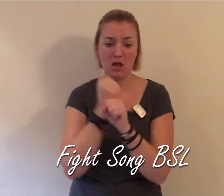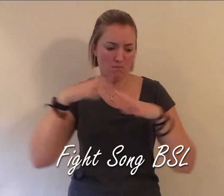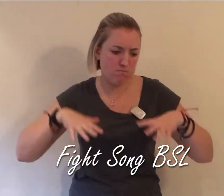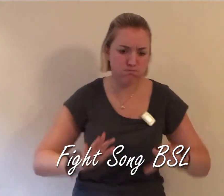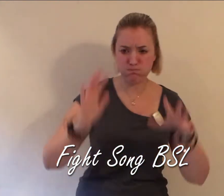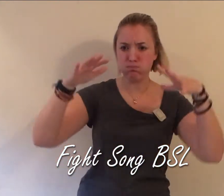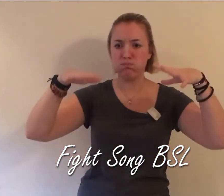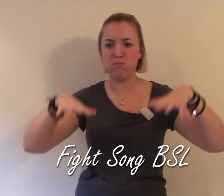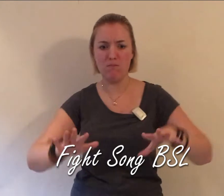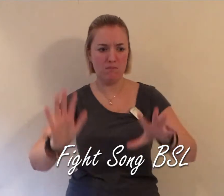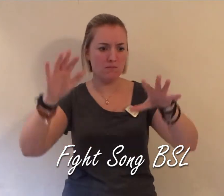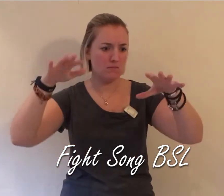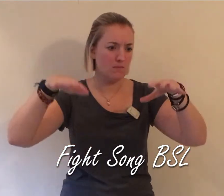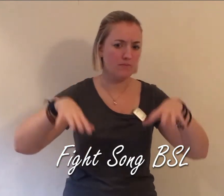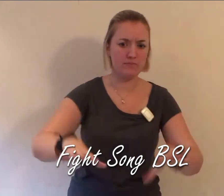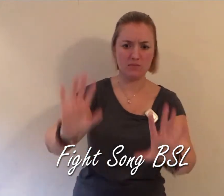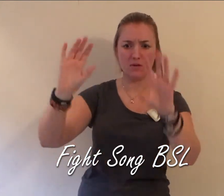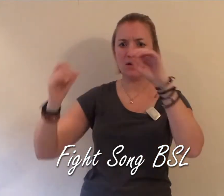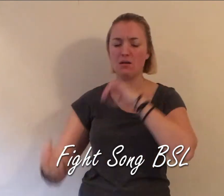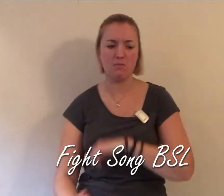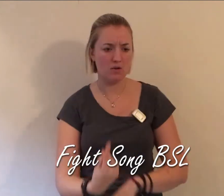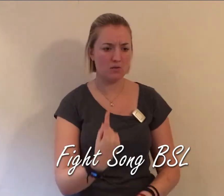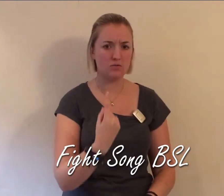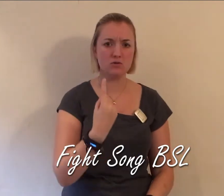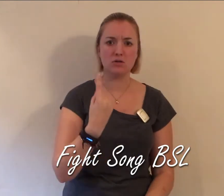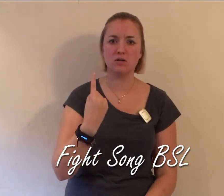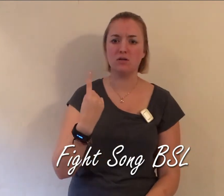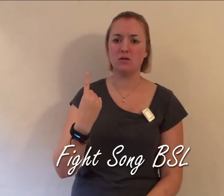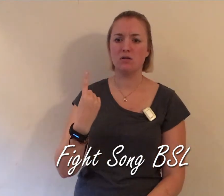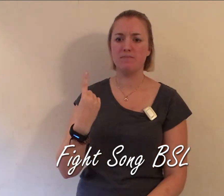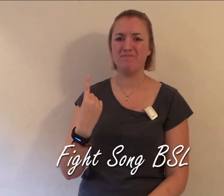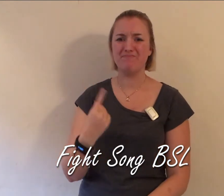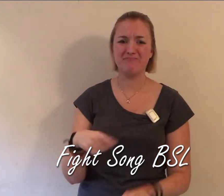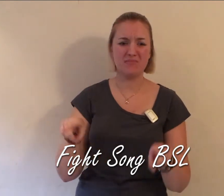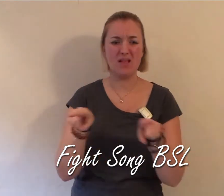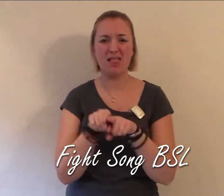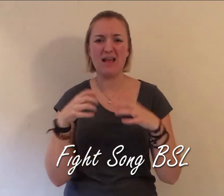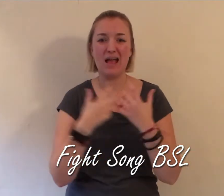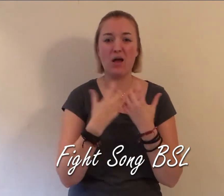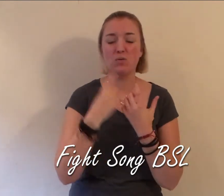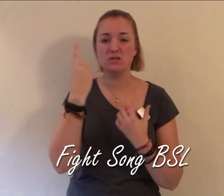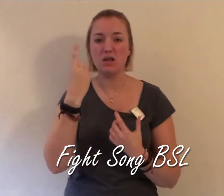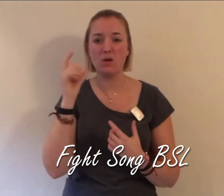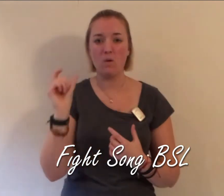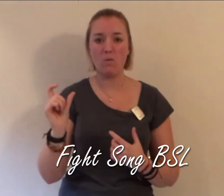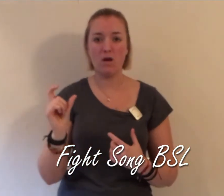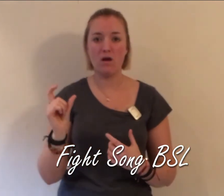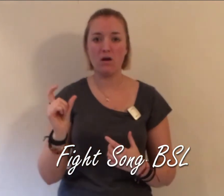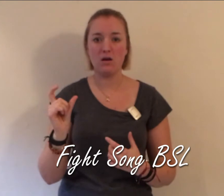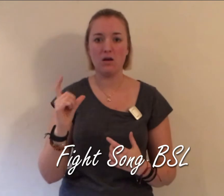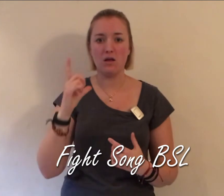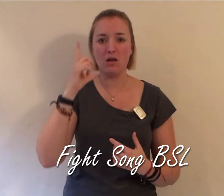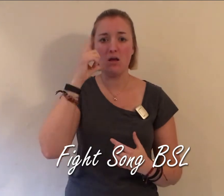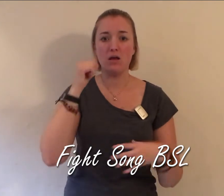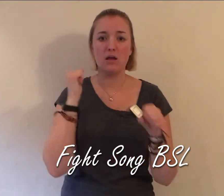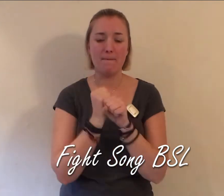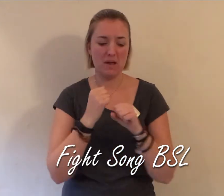waves Into motion Like how a single word Can make a